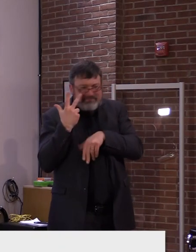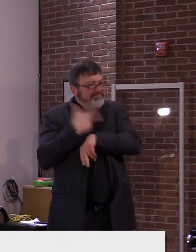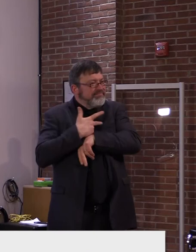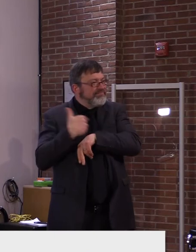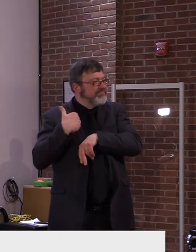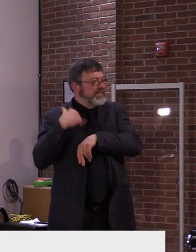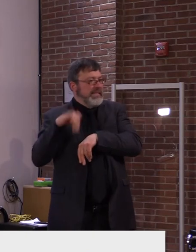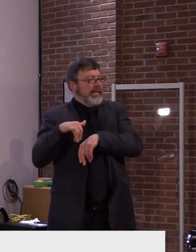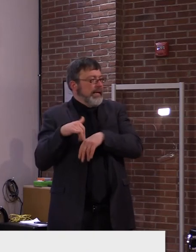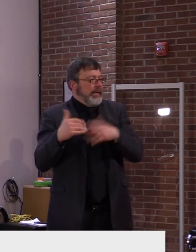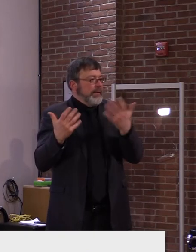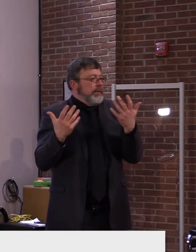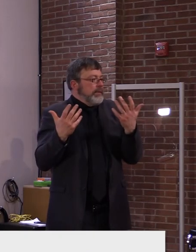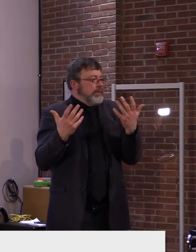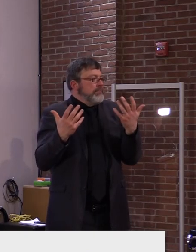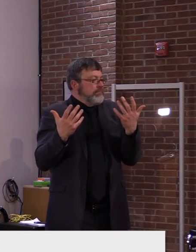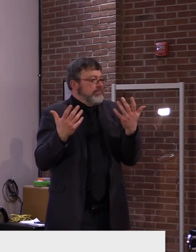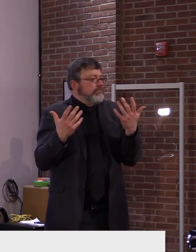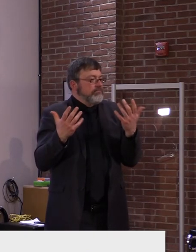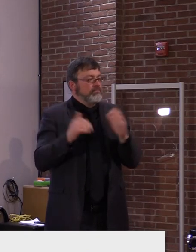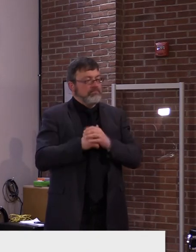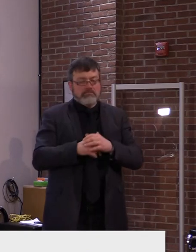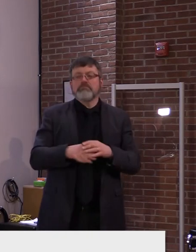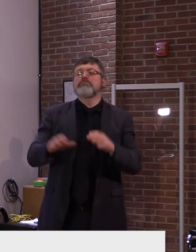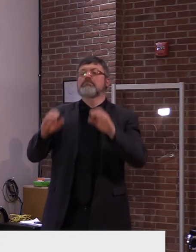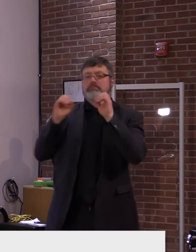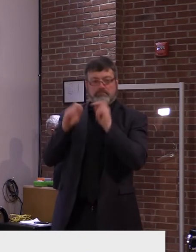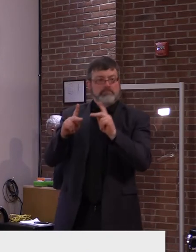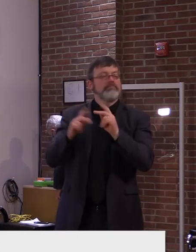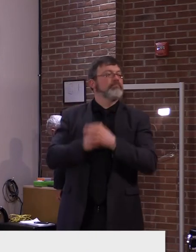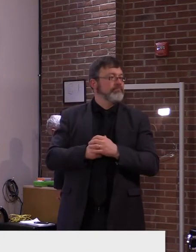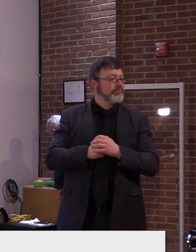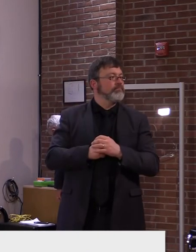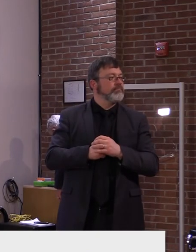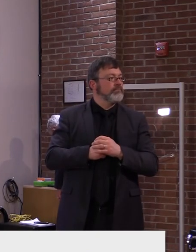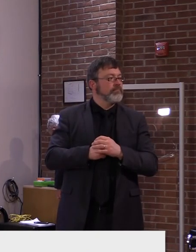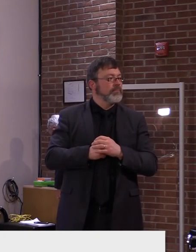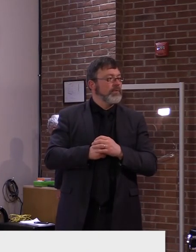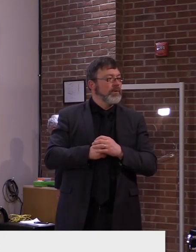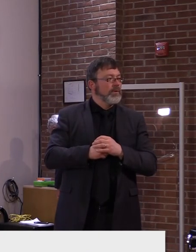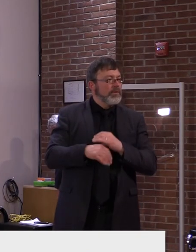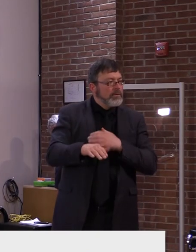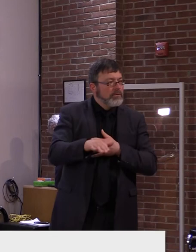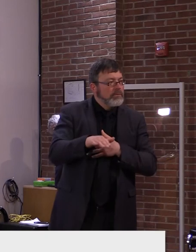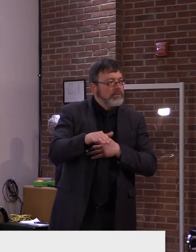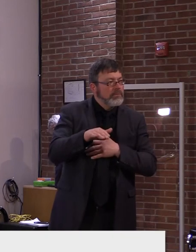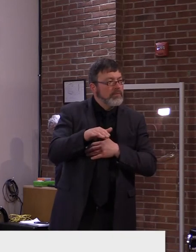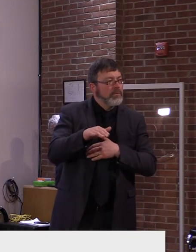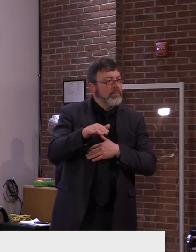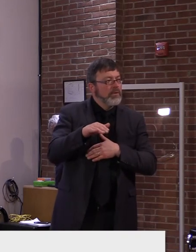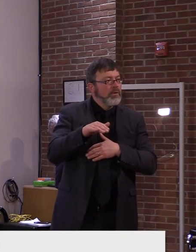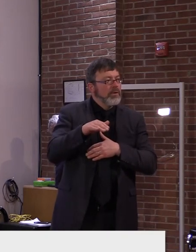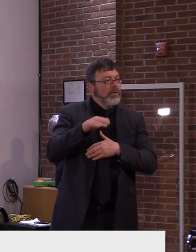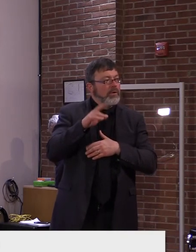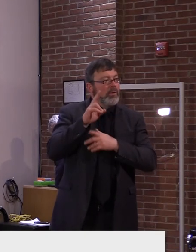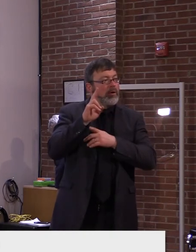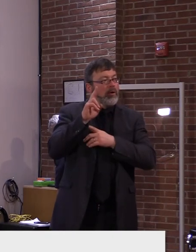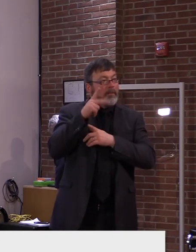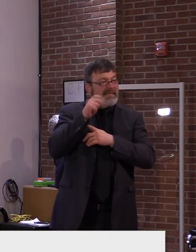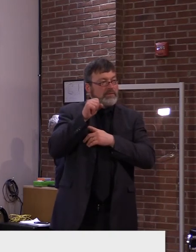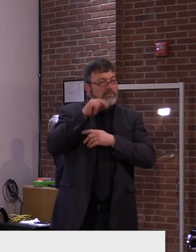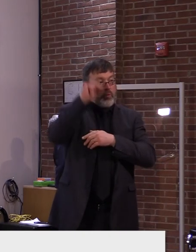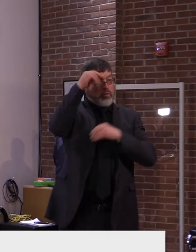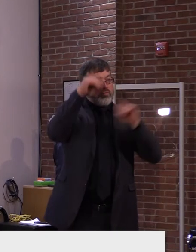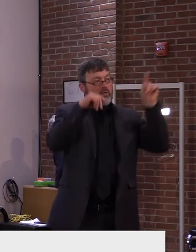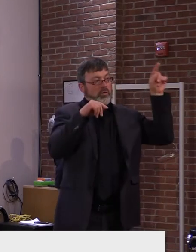Okay. Thanks very much. Tom, I don't know if I misheard you, but, uh, the UPS store in question, that was, that was in